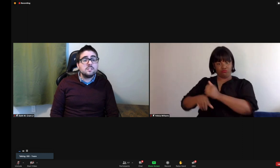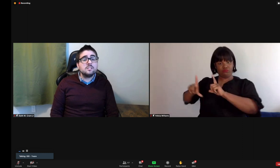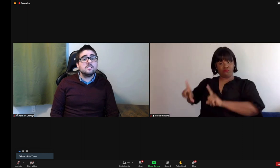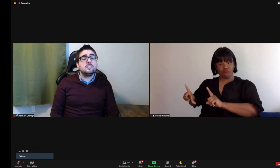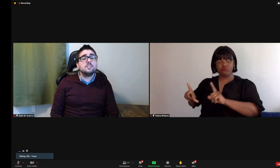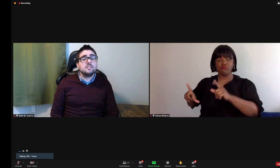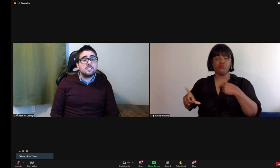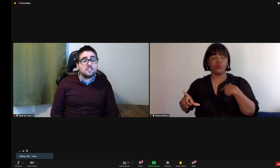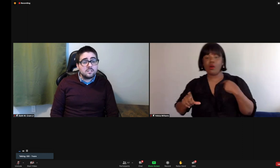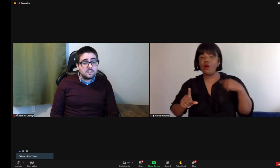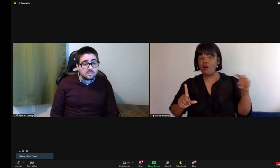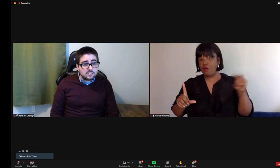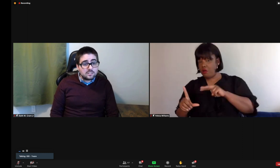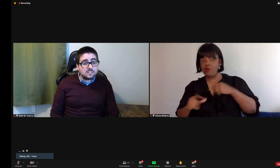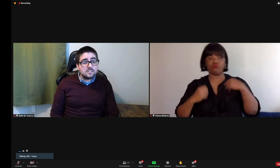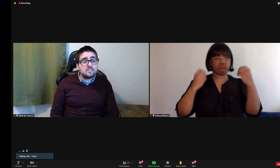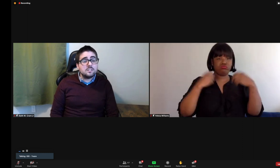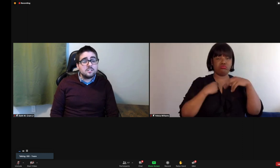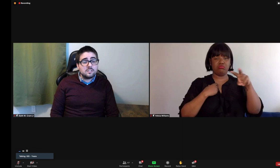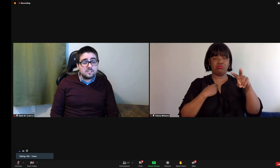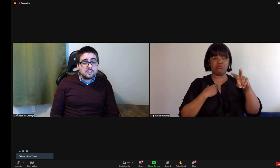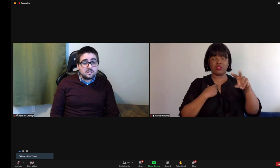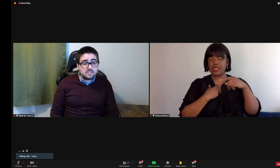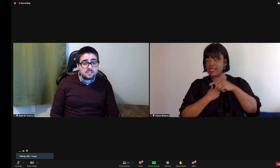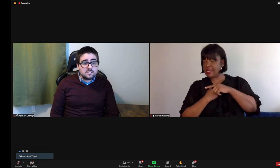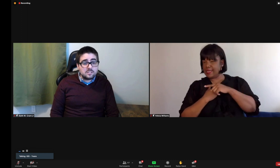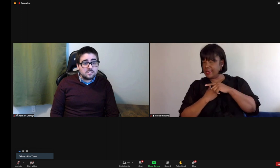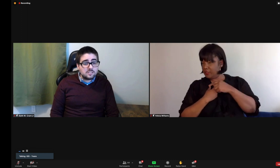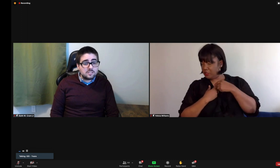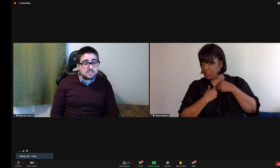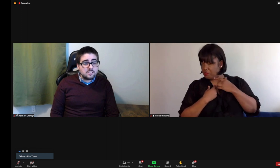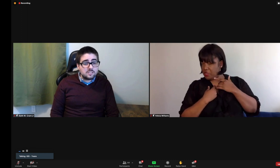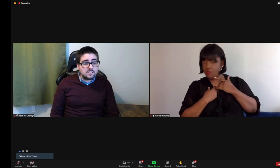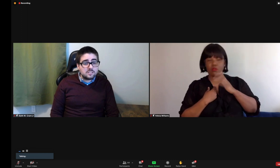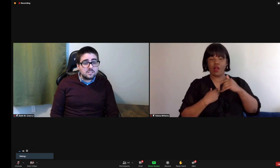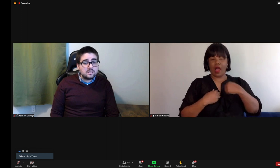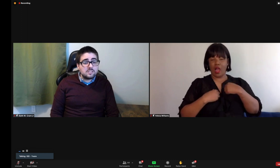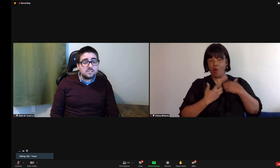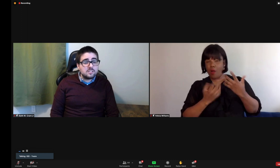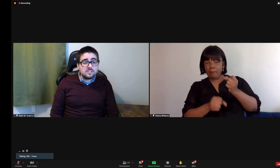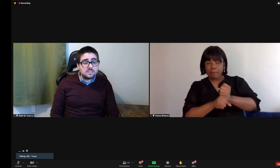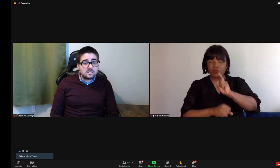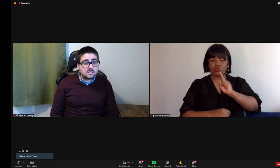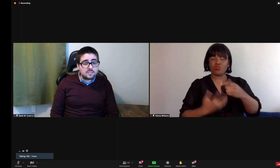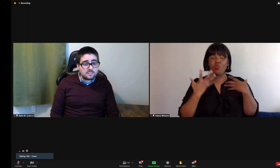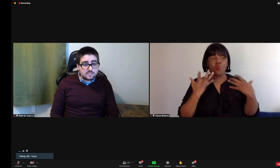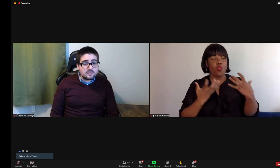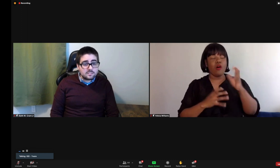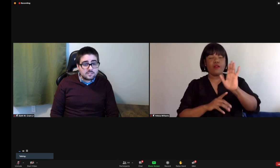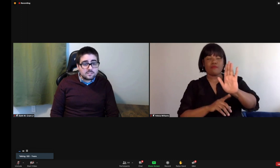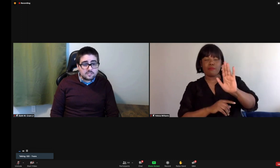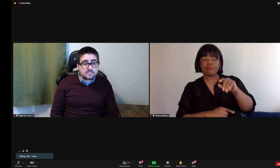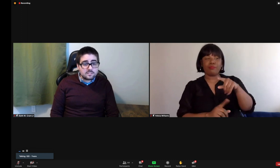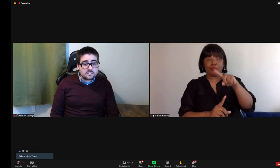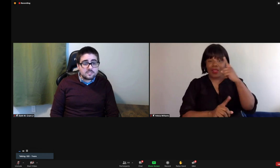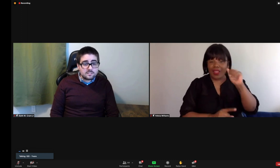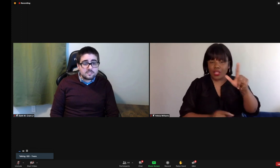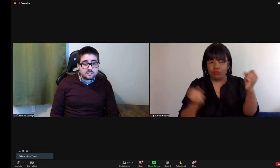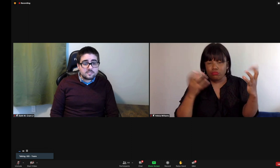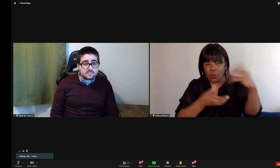-BIPOC people were in a separate Zoom room. So I would, you know, get ideas from BIPOC folks. And I also wanted to make sure that I